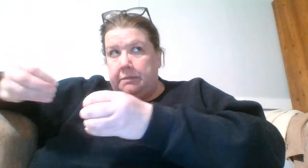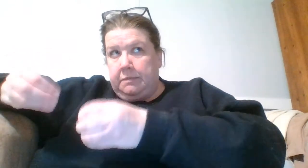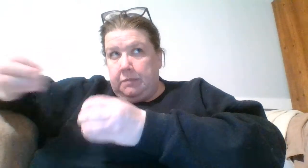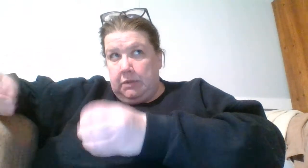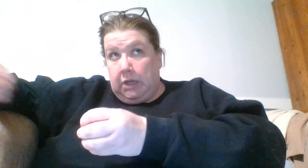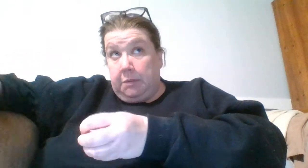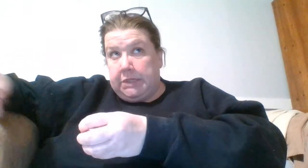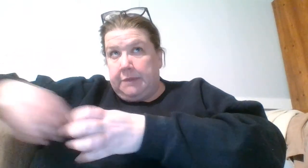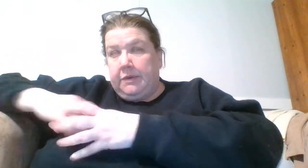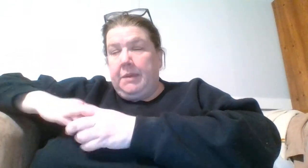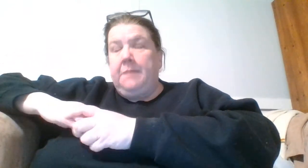a couple times from it.